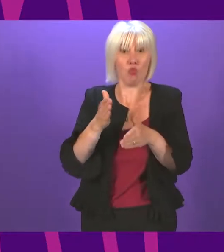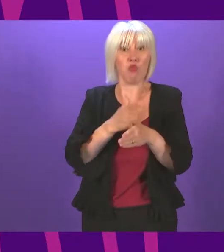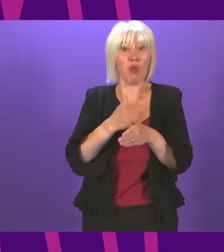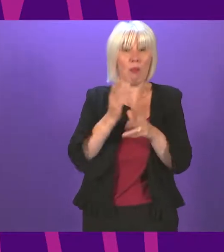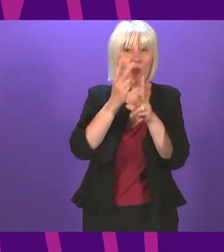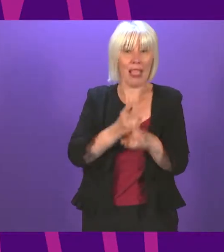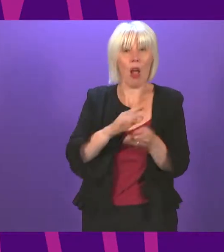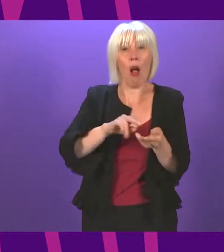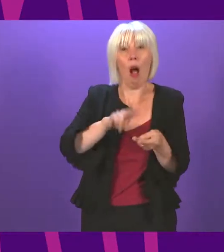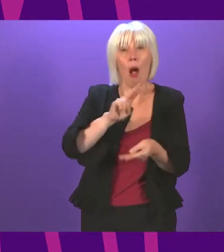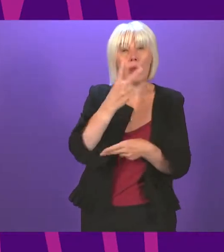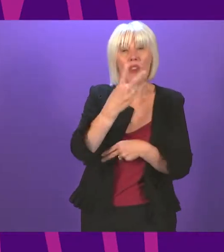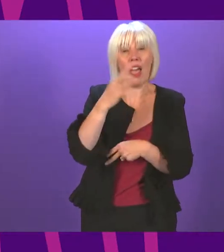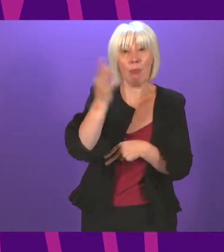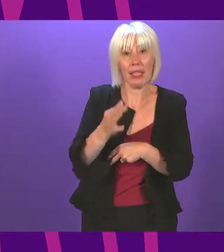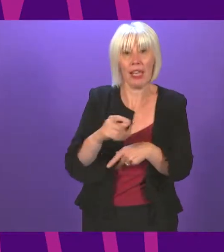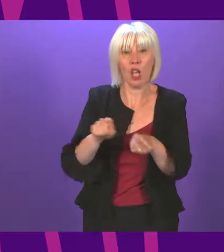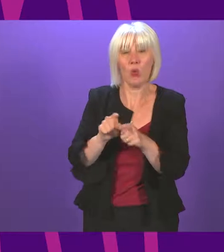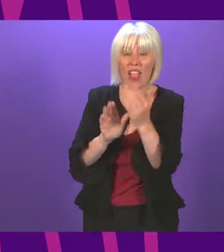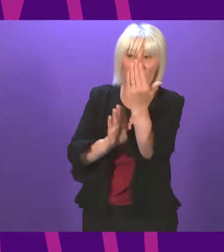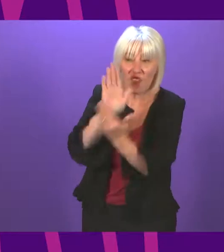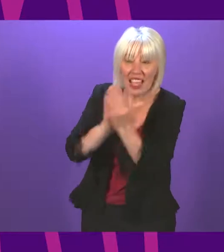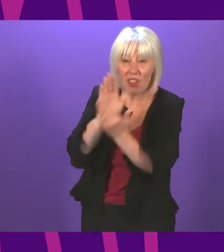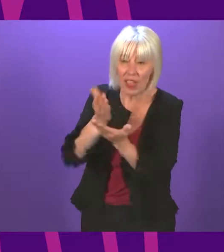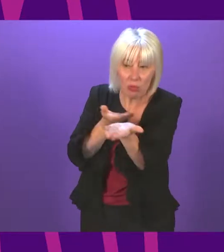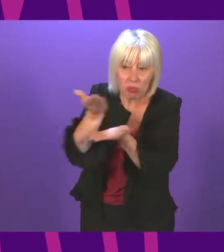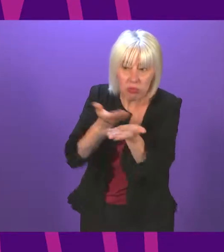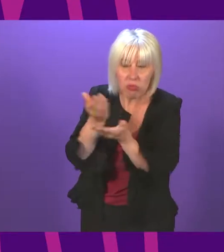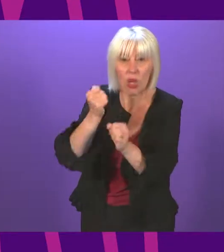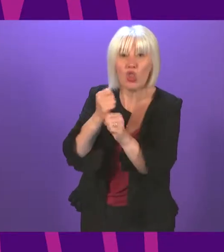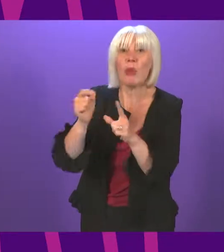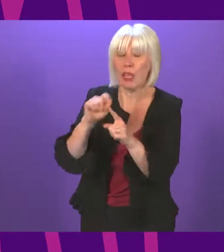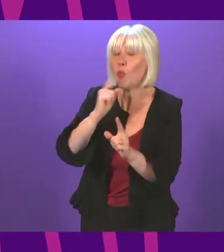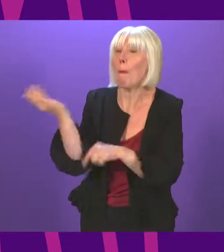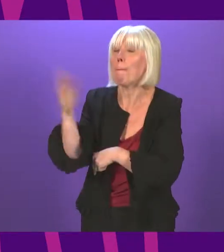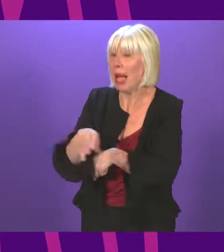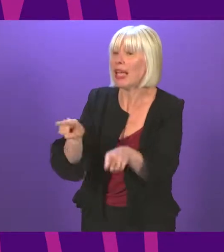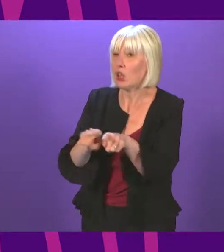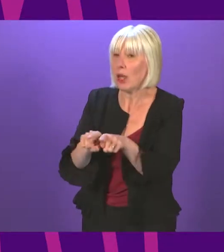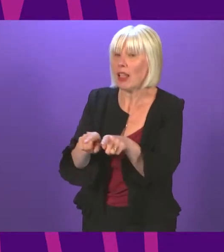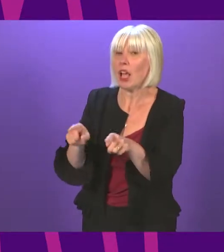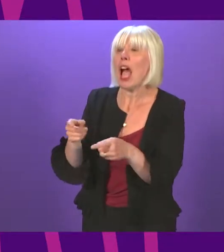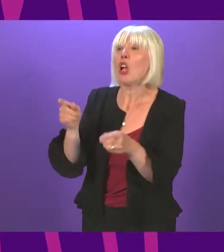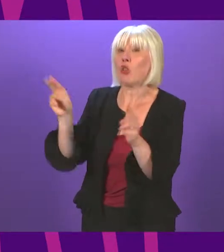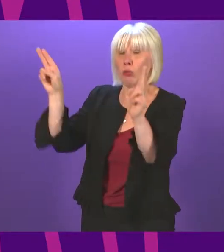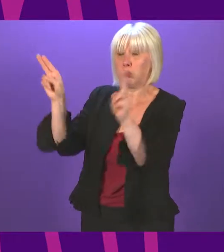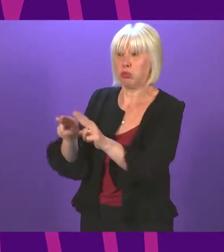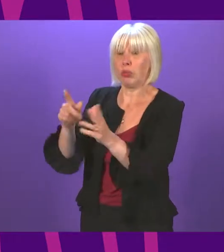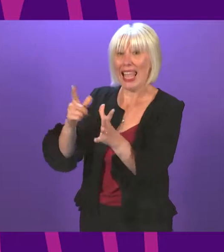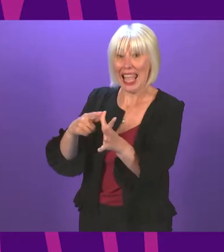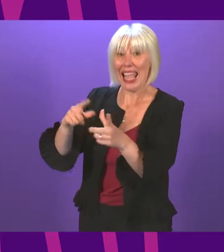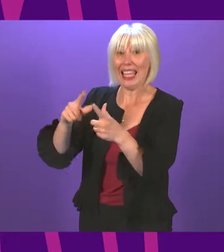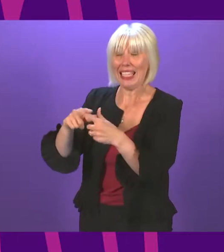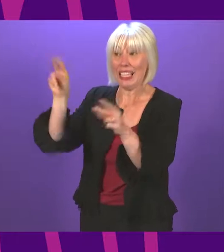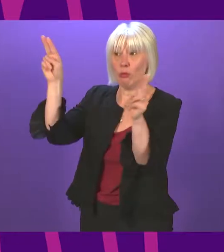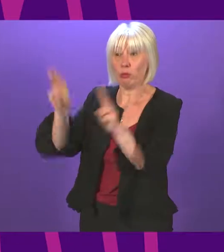25 per cent and restore face-to-face consultations in GP surgeries. It will reduce A&E attendances by 15 to